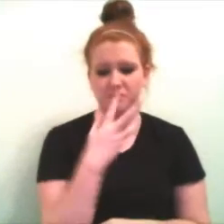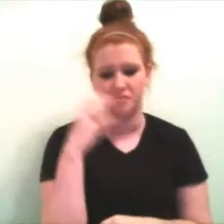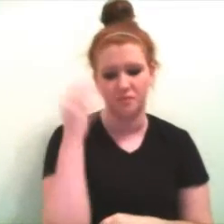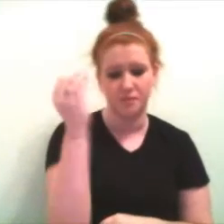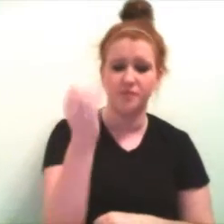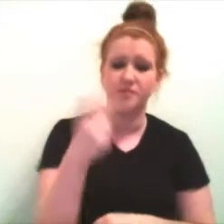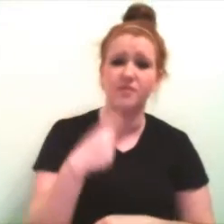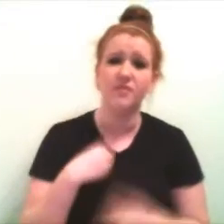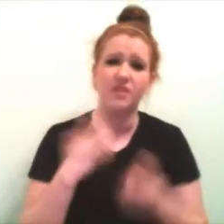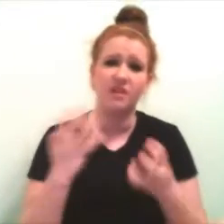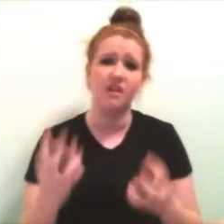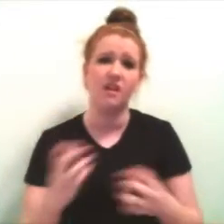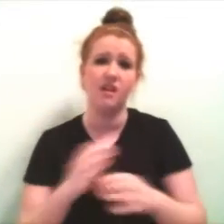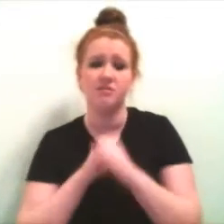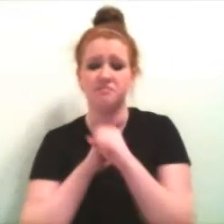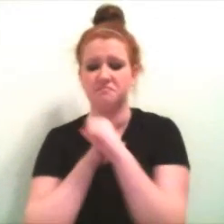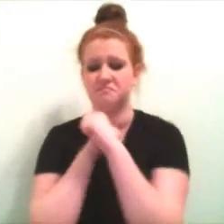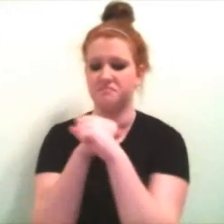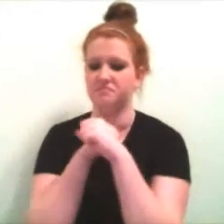Don't get